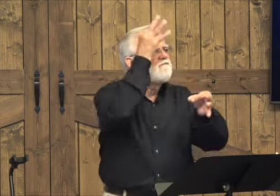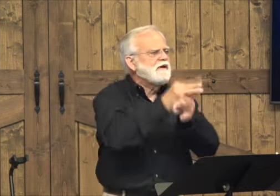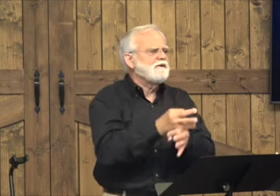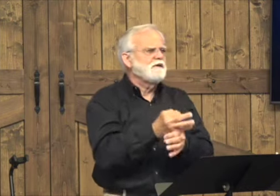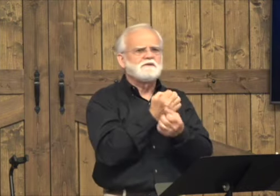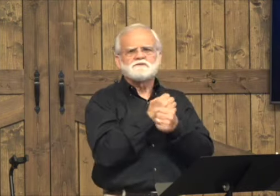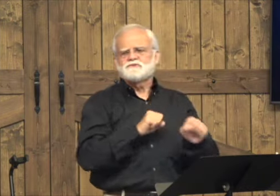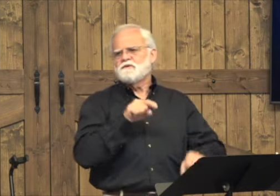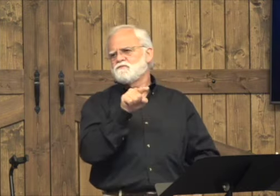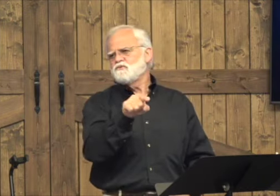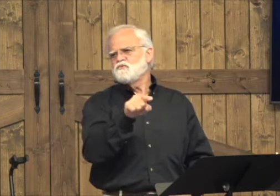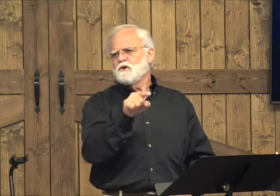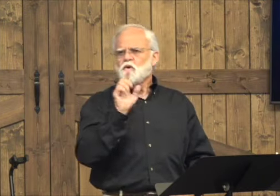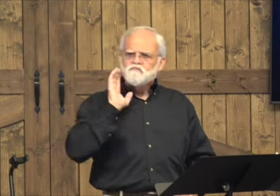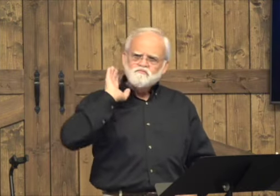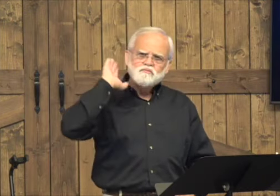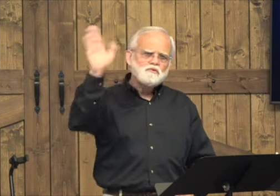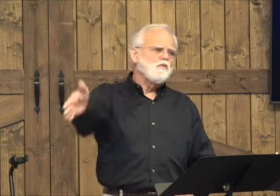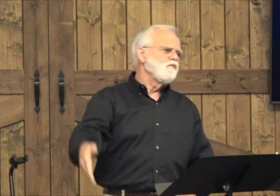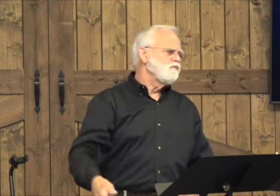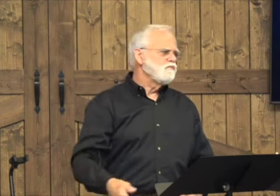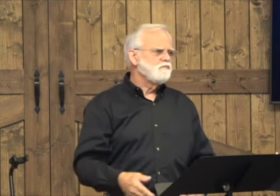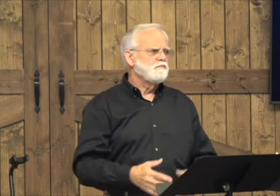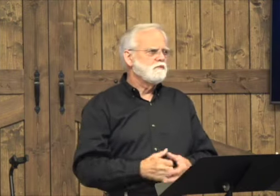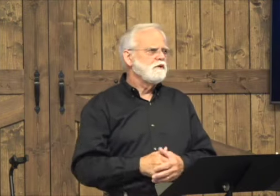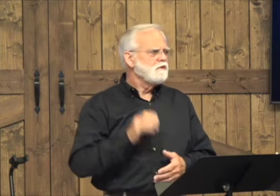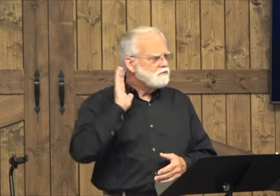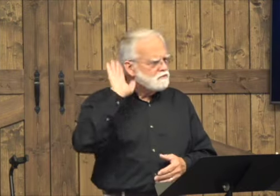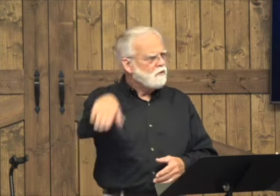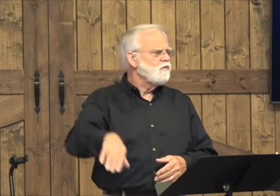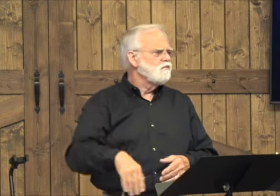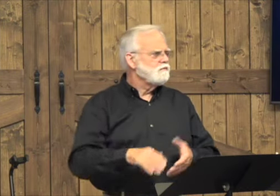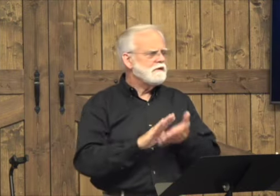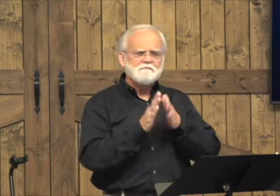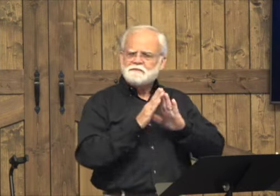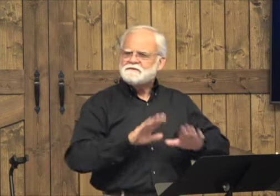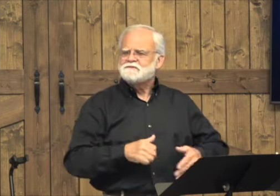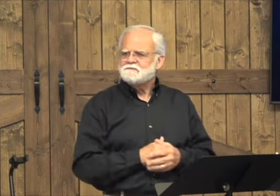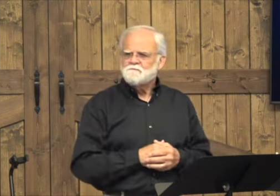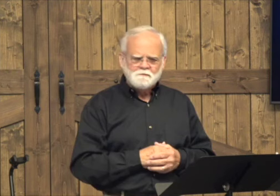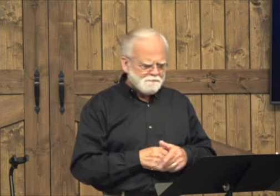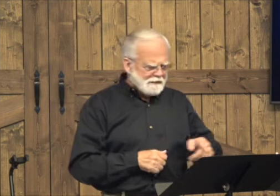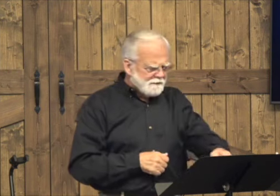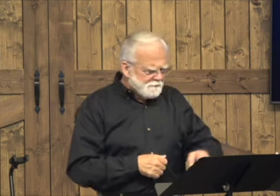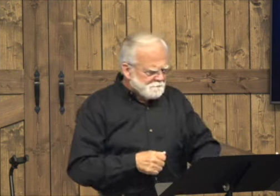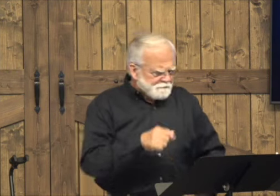your faith, saves you. Now go. Go in the peace.